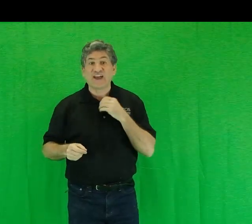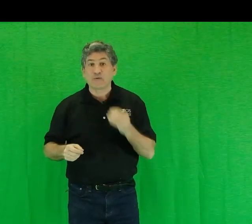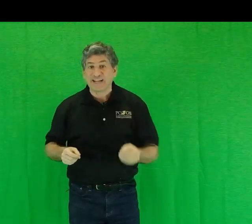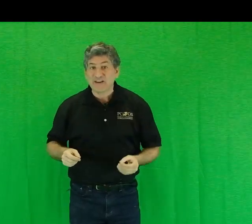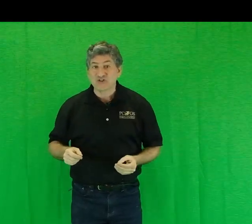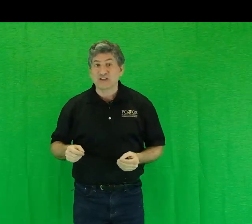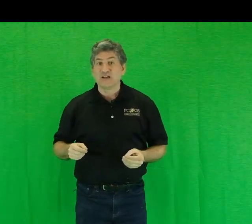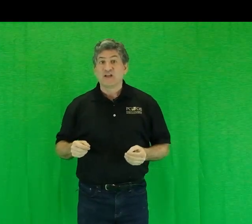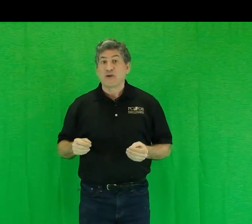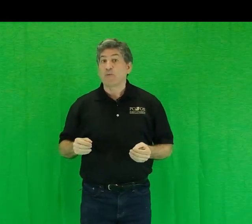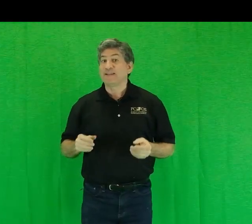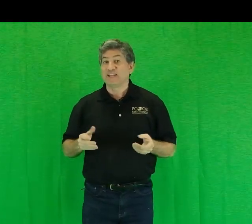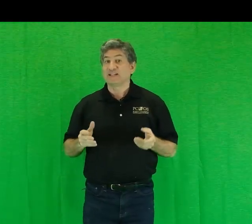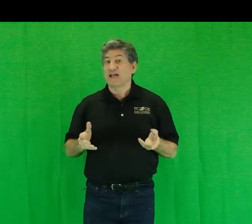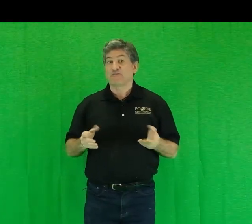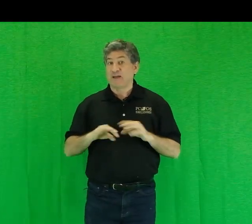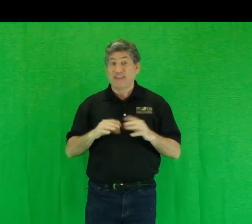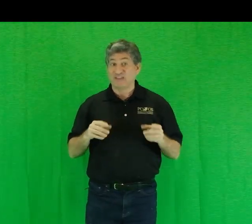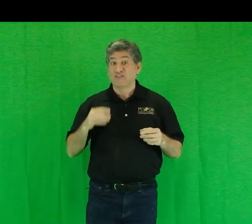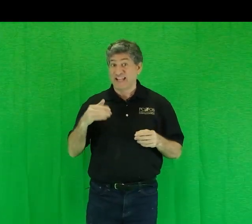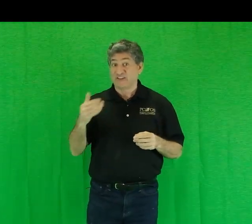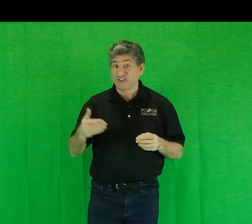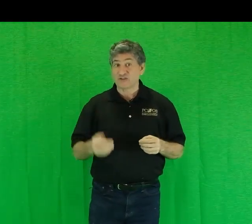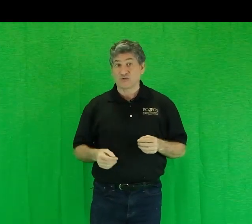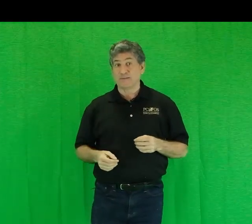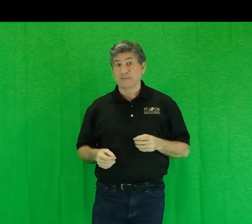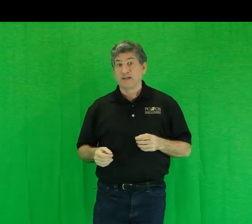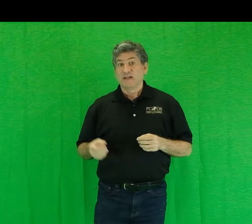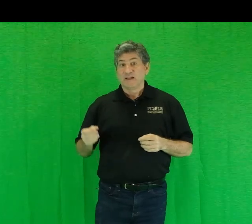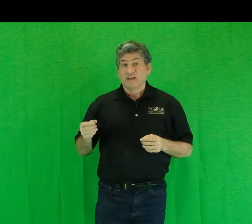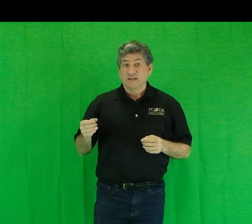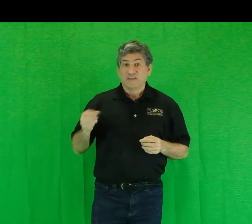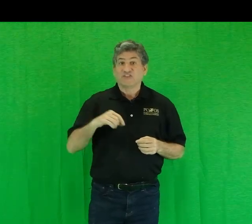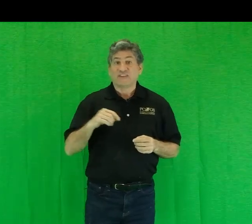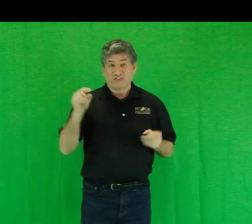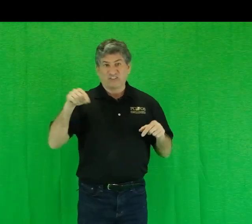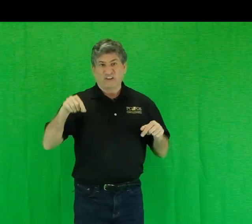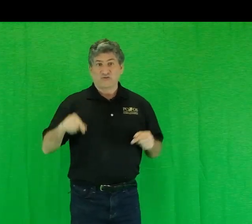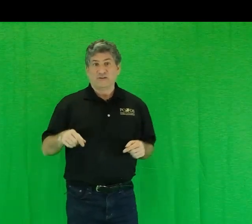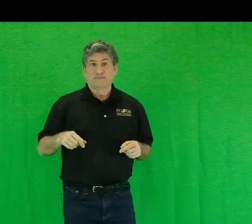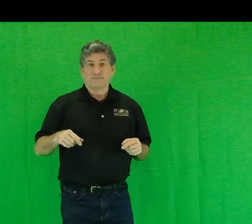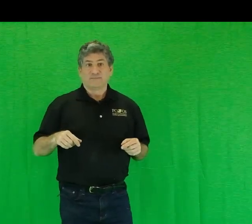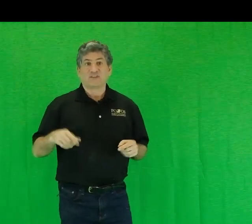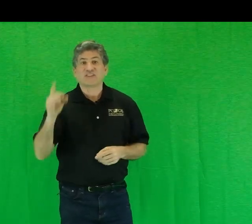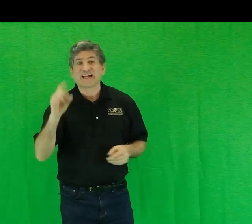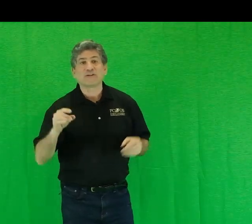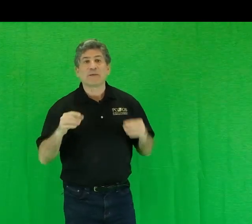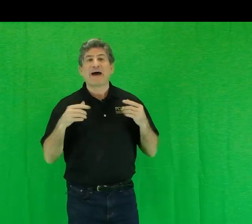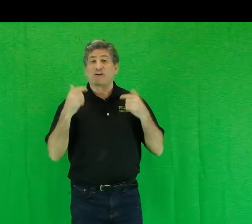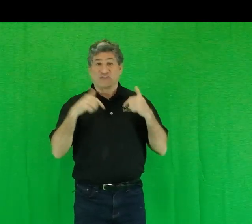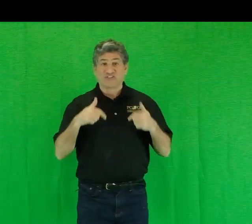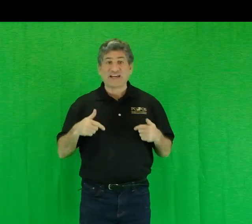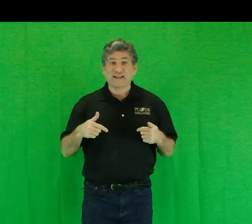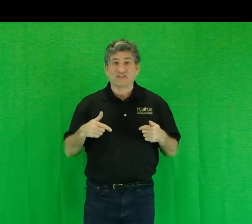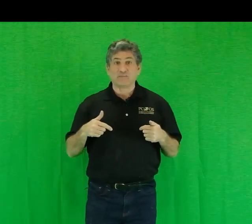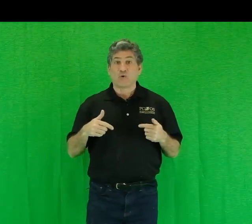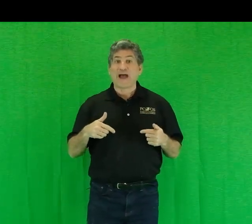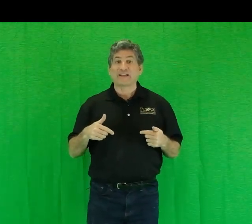degradation, there will be little left by the end of the next century. That's this century. This is not only a matter of aesthetics and morality,